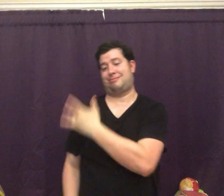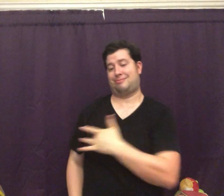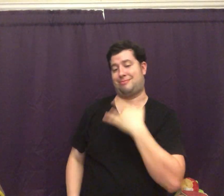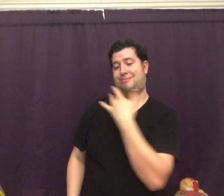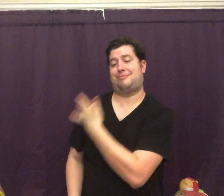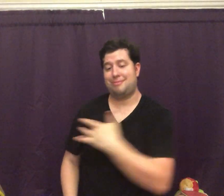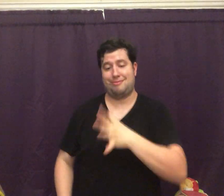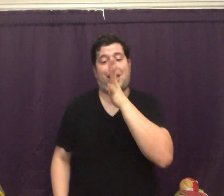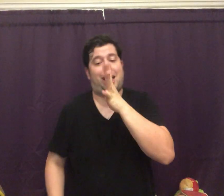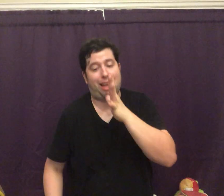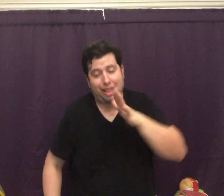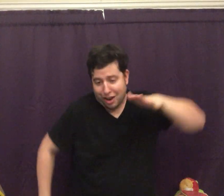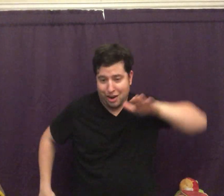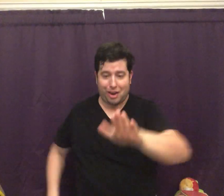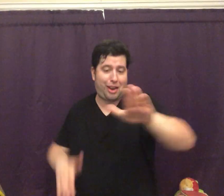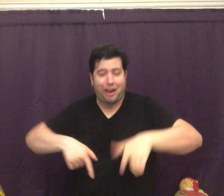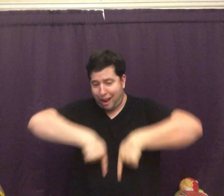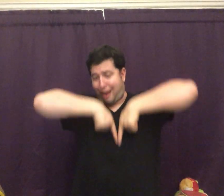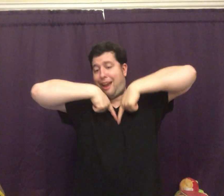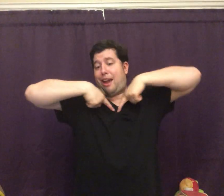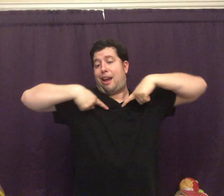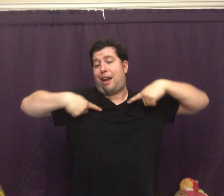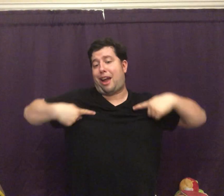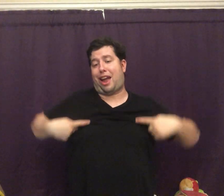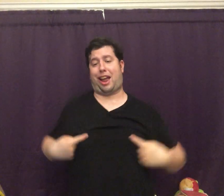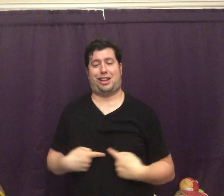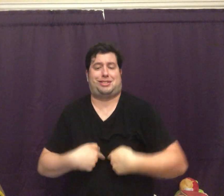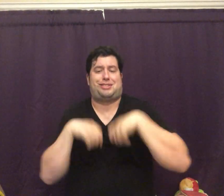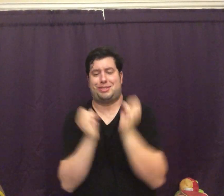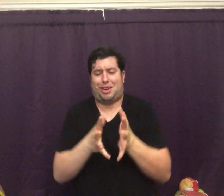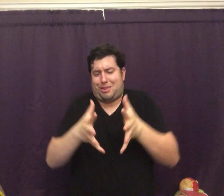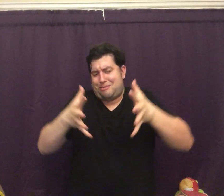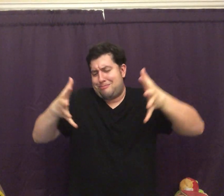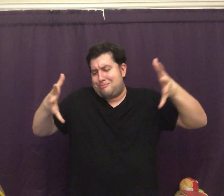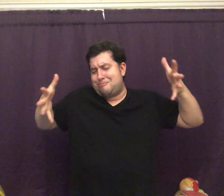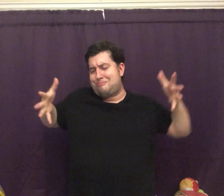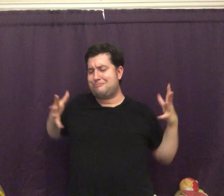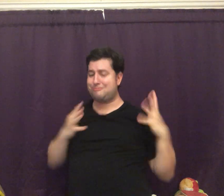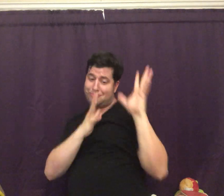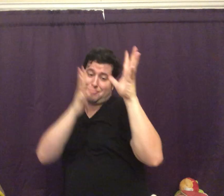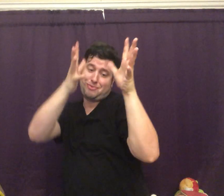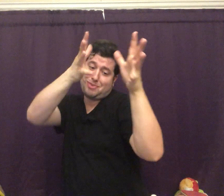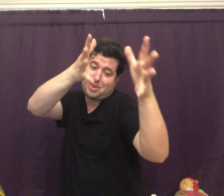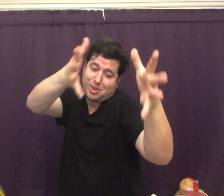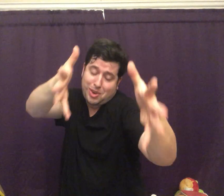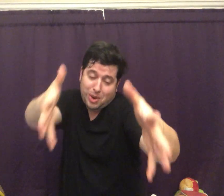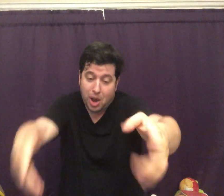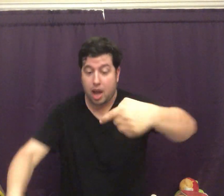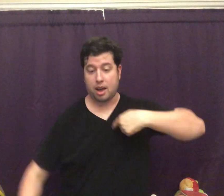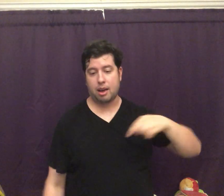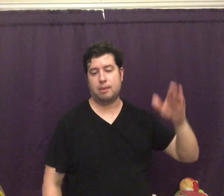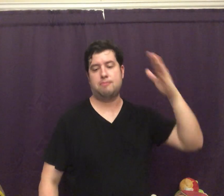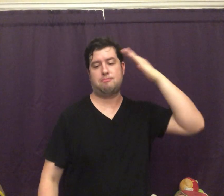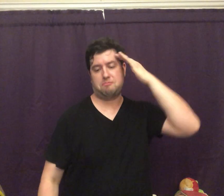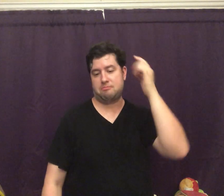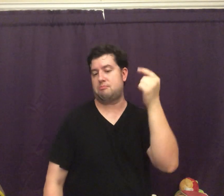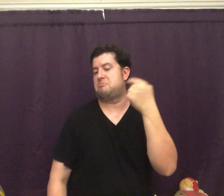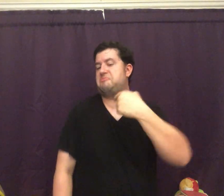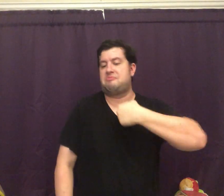and kind. Father, your heart's too big for you. I knew what